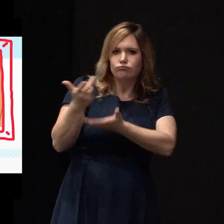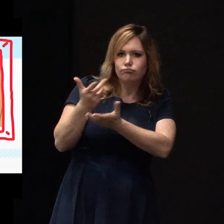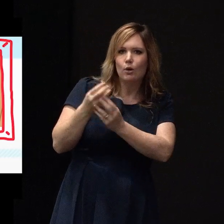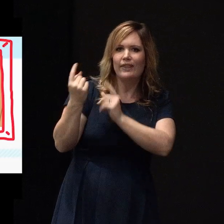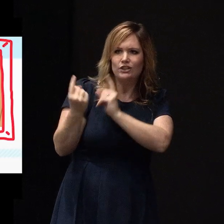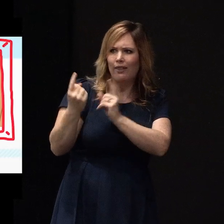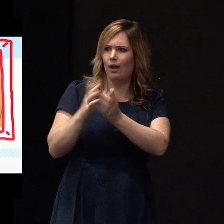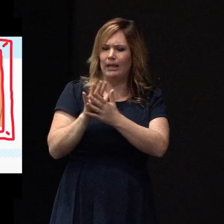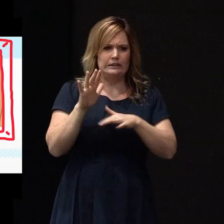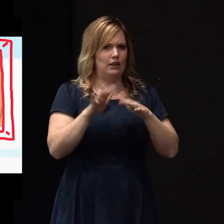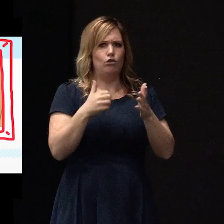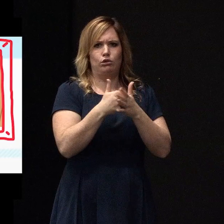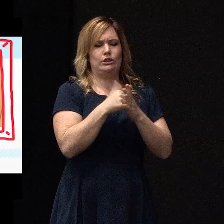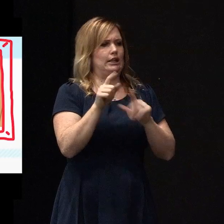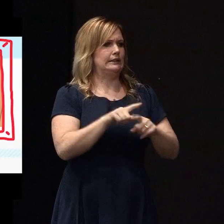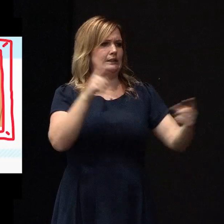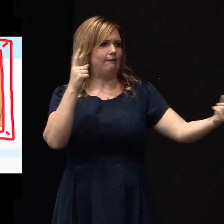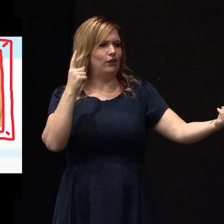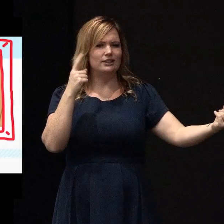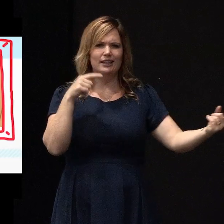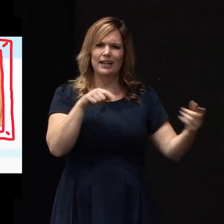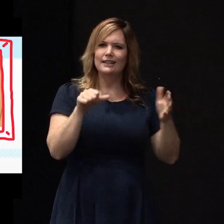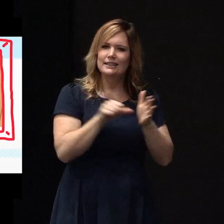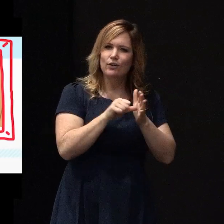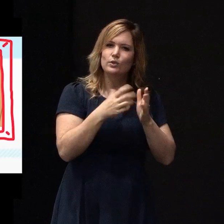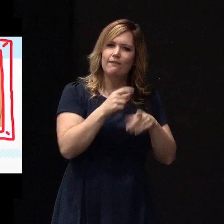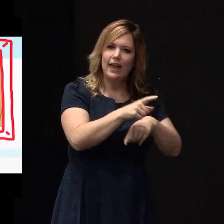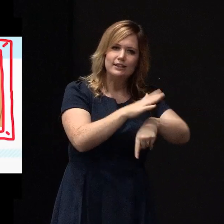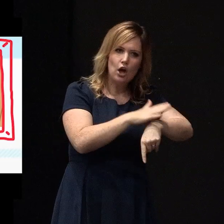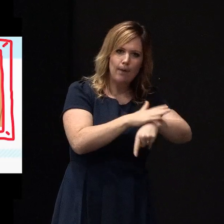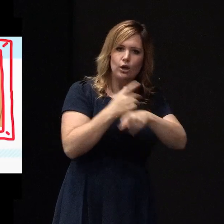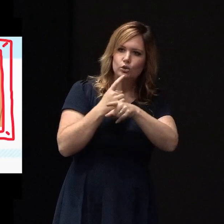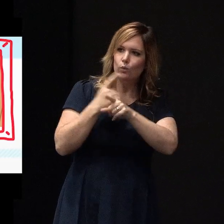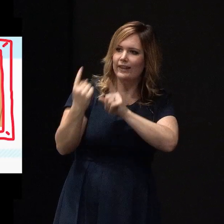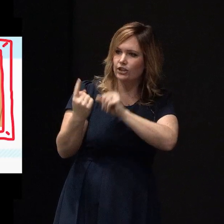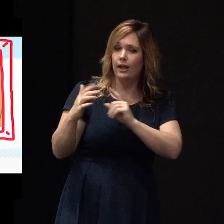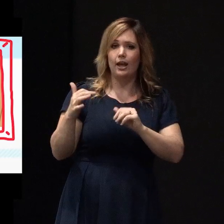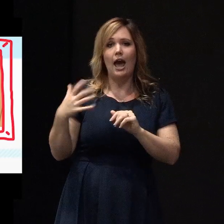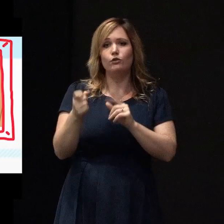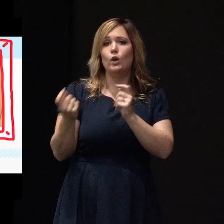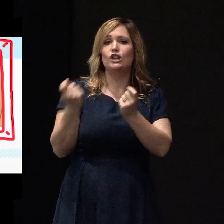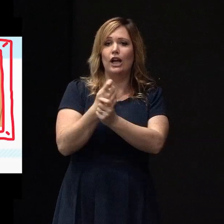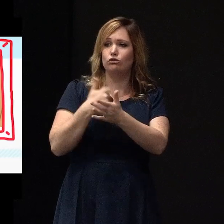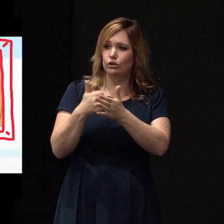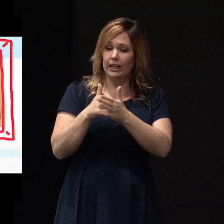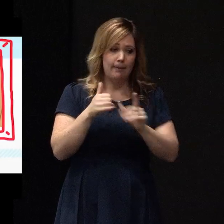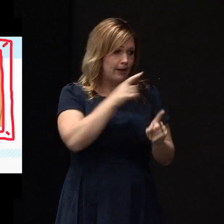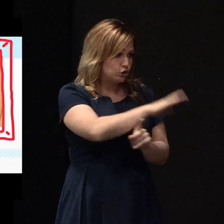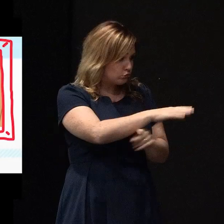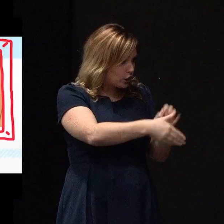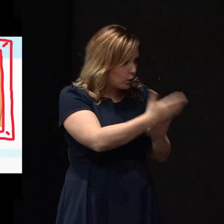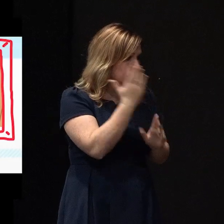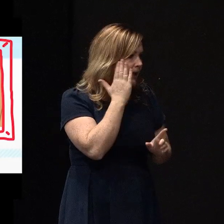It's going to be very important to hold that time but they'll have to do it differently. Maybe they can do it after the kids go to bed